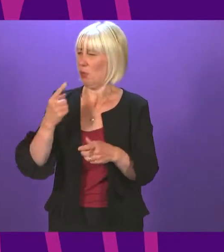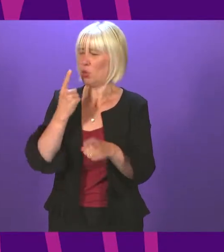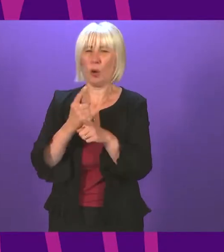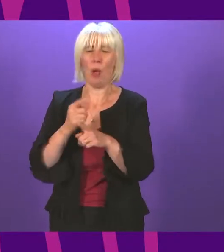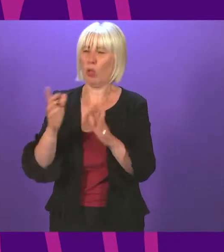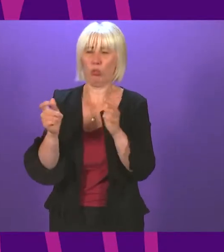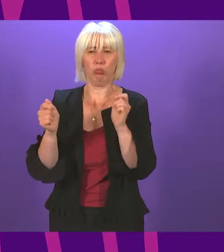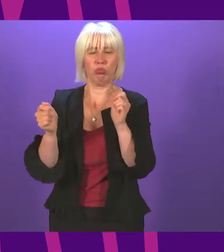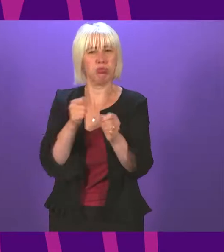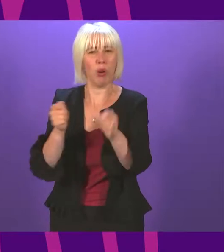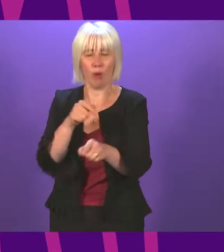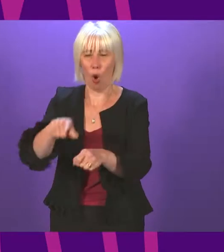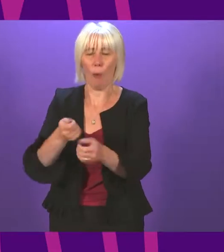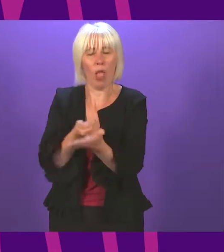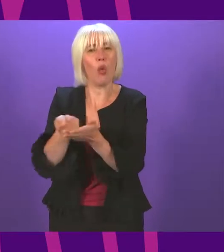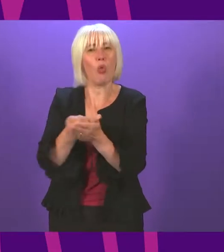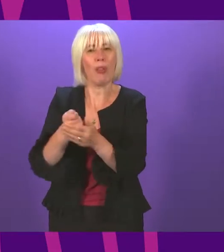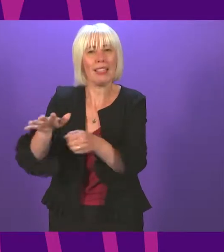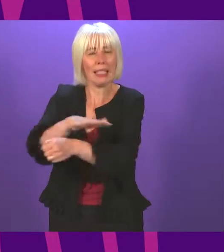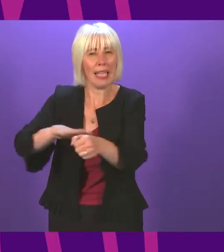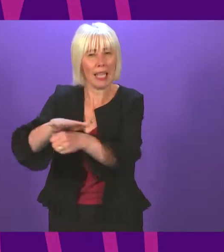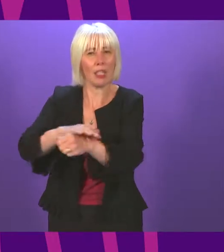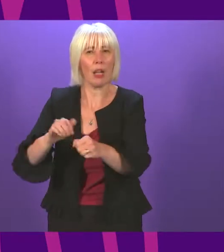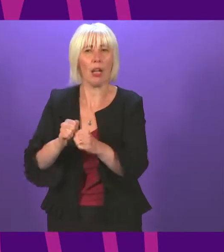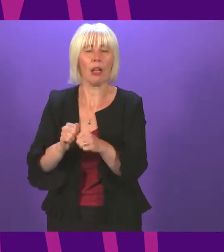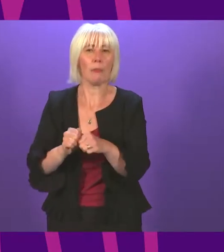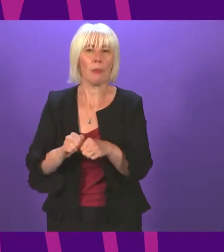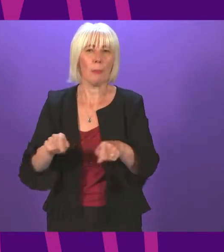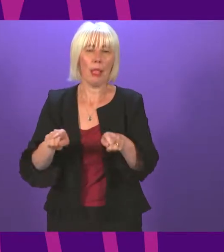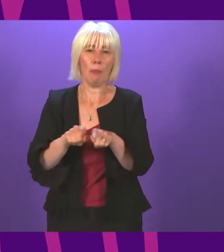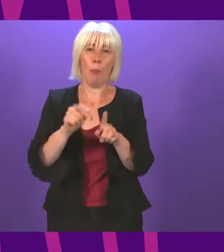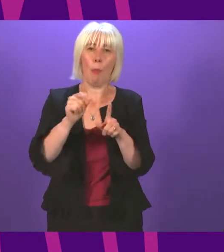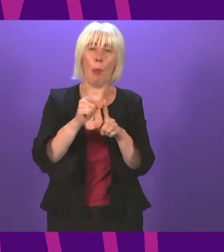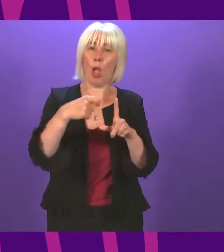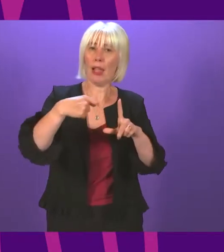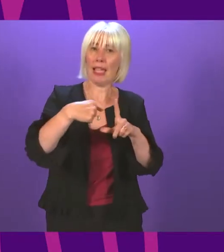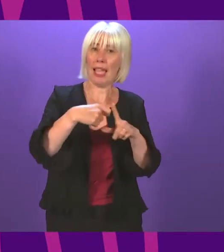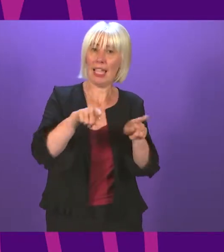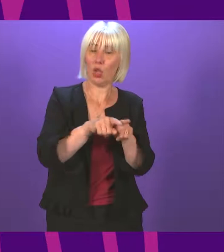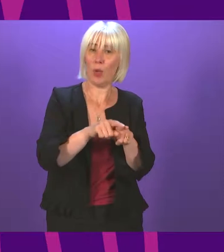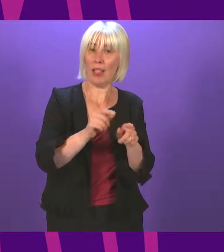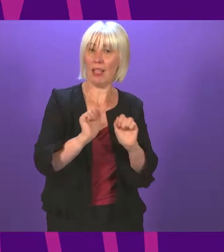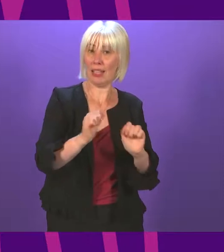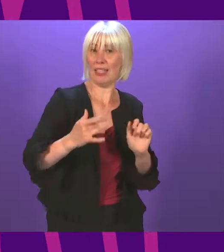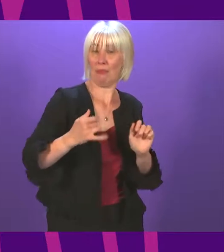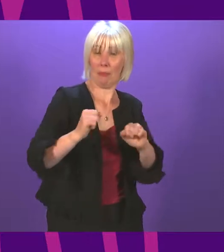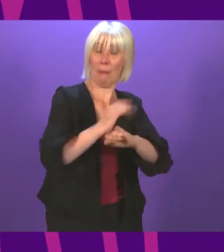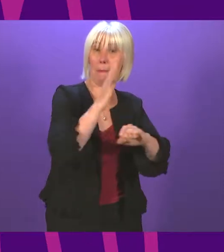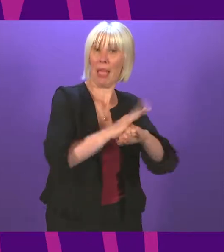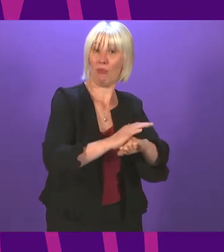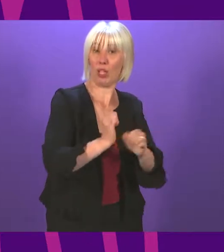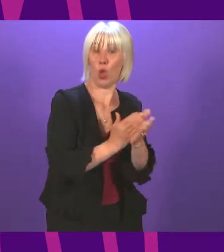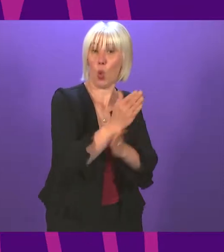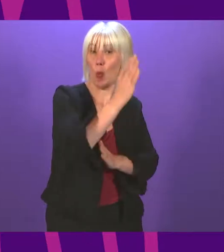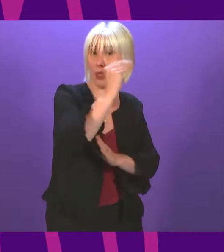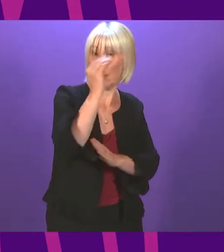in the rented sector. I want to congratulate Fulton on his new child, but also Paul Kane had a big life event in the summer as well, getting married as he did. It's always